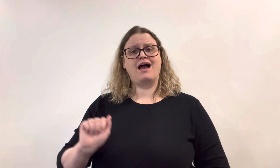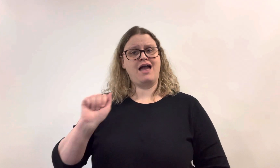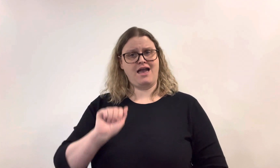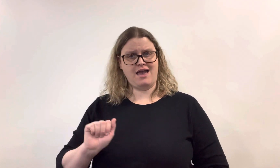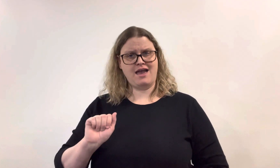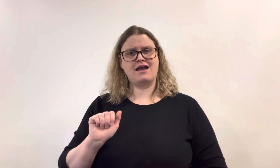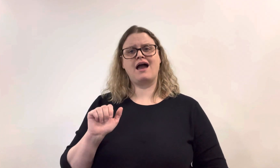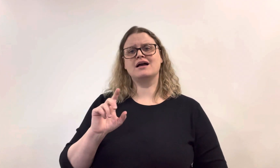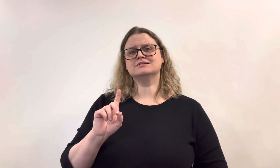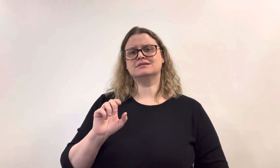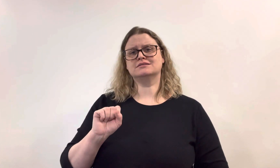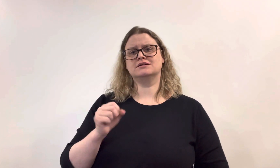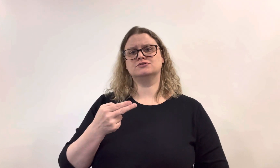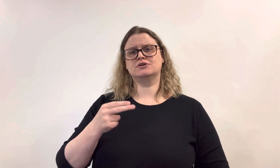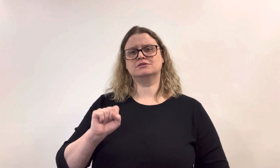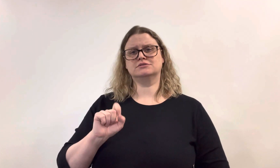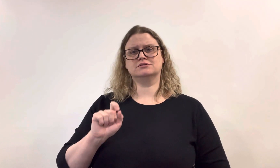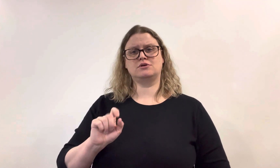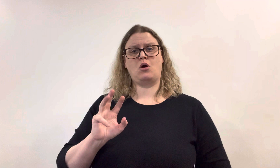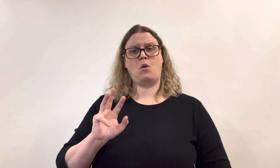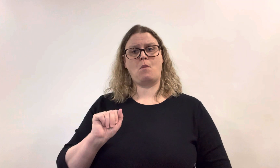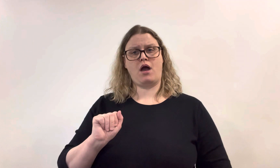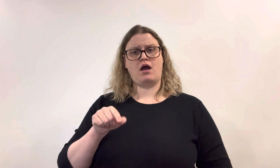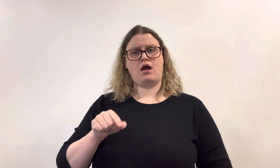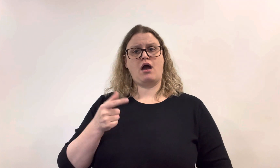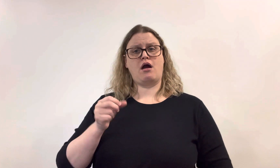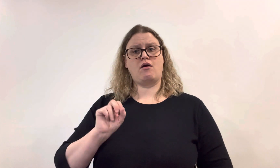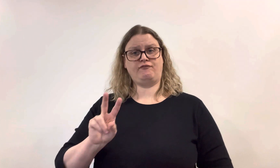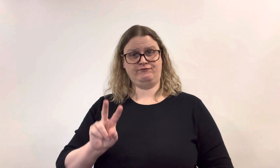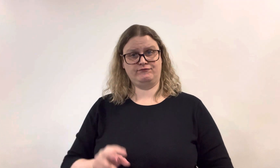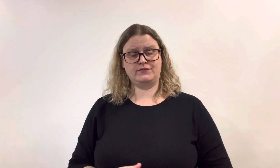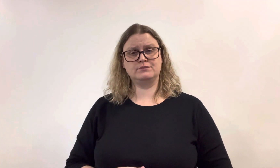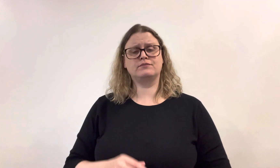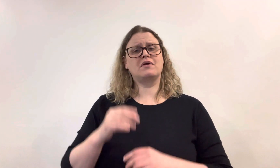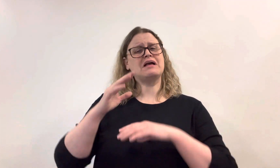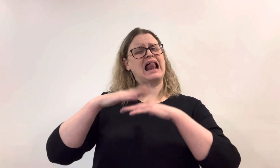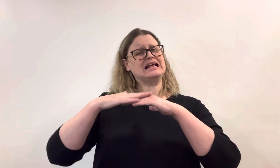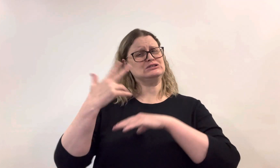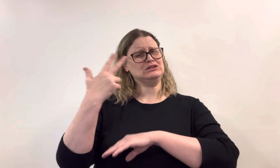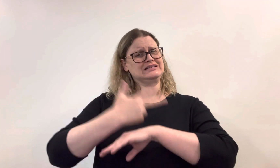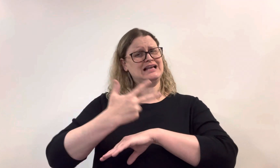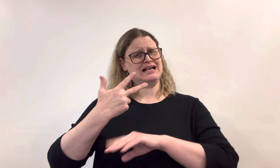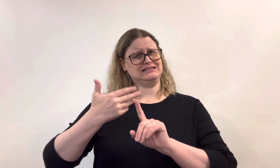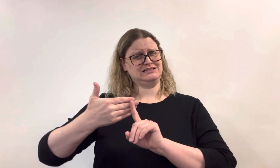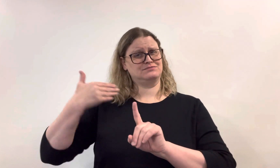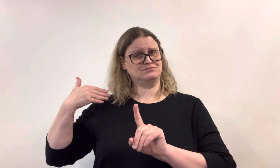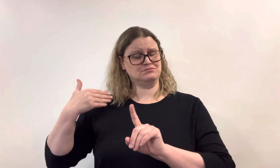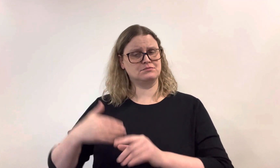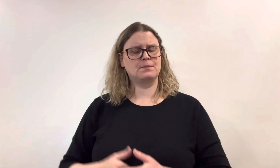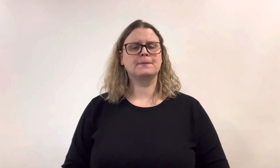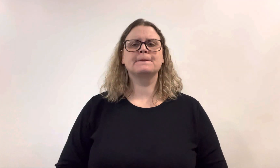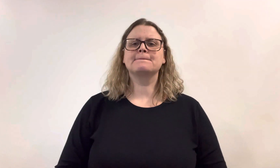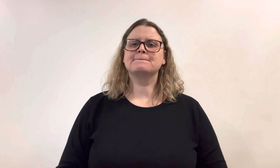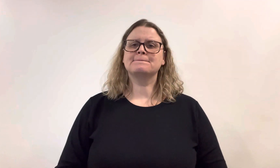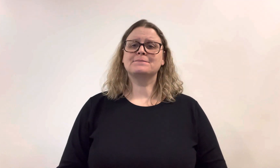at dshs.wa.gov, at least three days in advance.